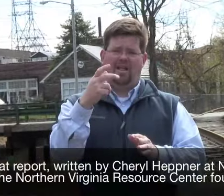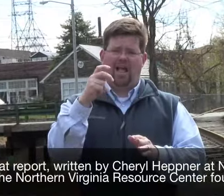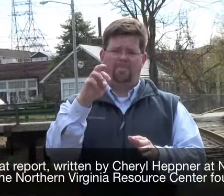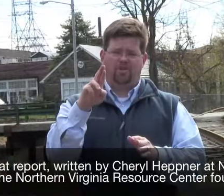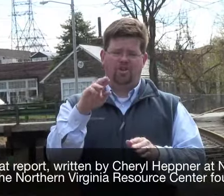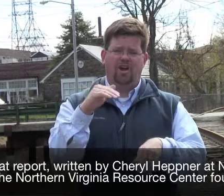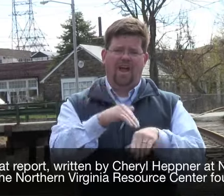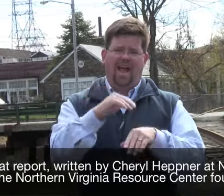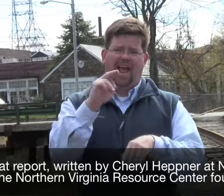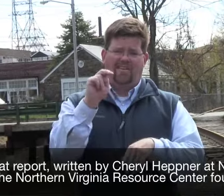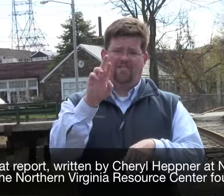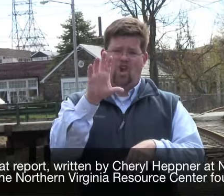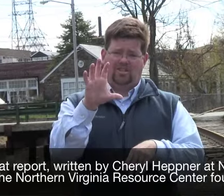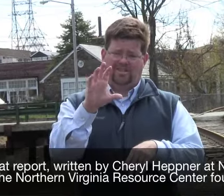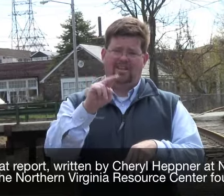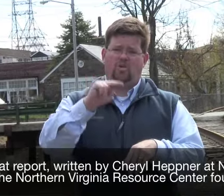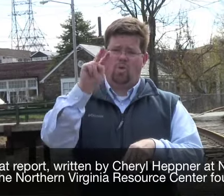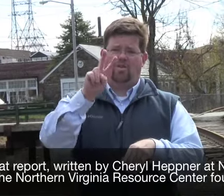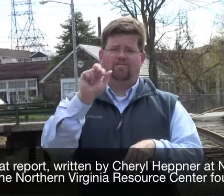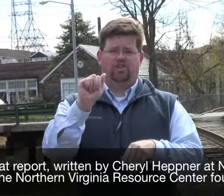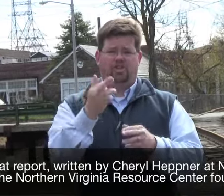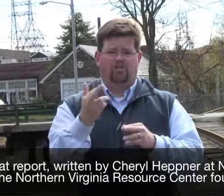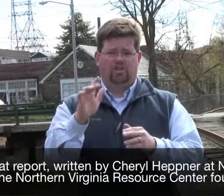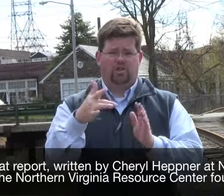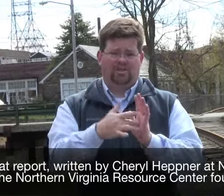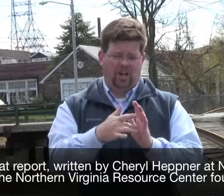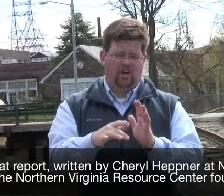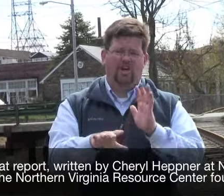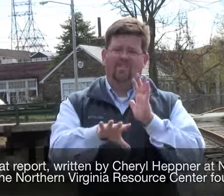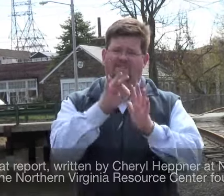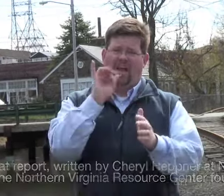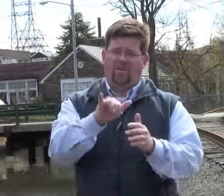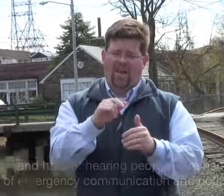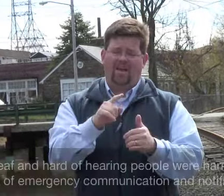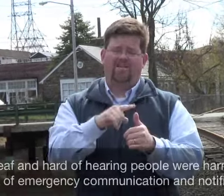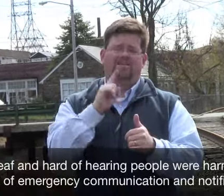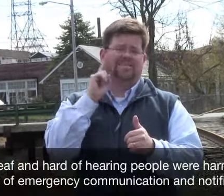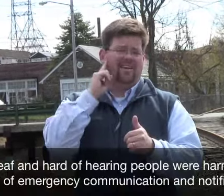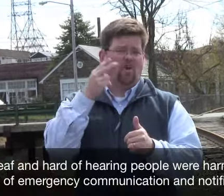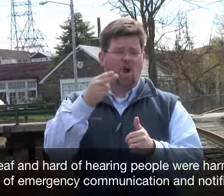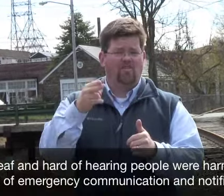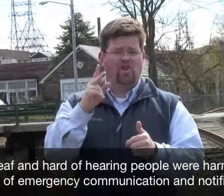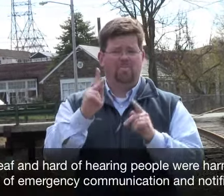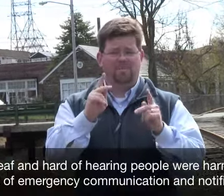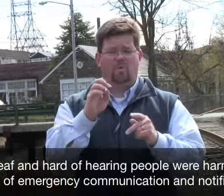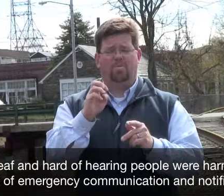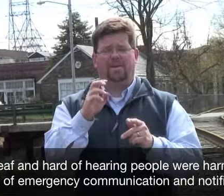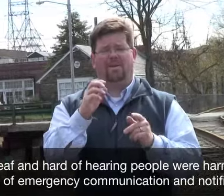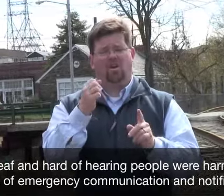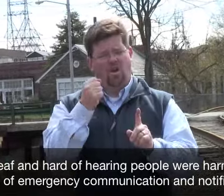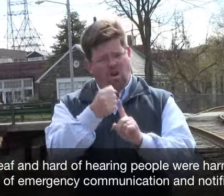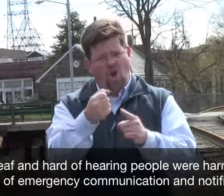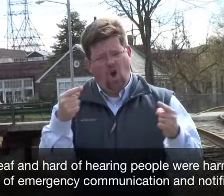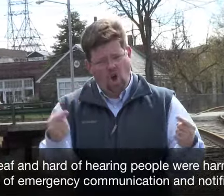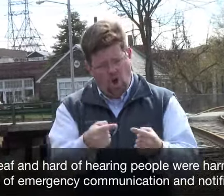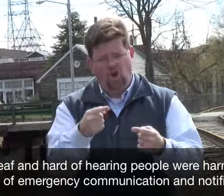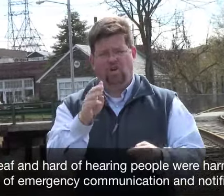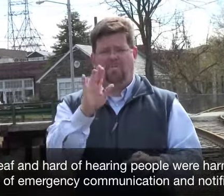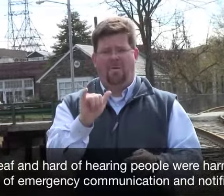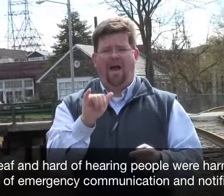Hepner at MVRC, the Northern Virginia Resource Center, found deaf and hard of hearing people were harmed by